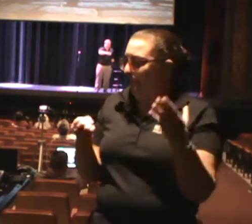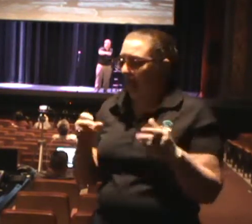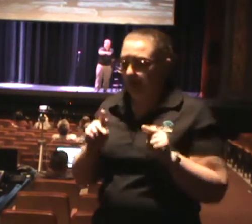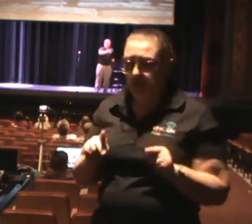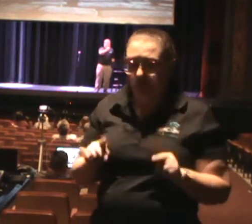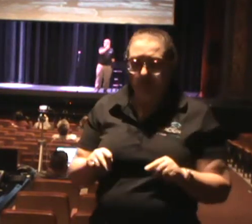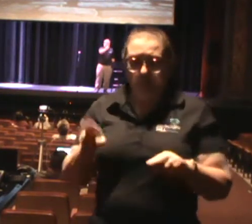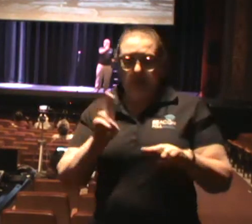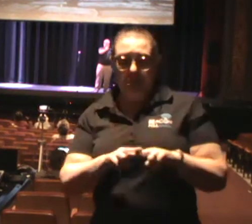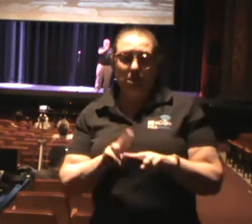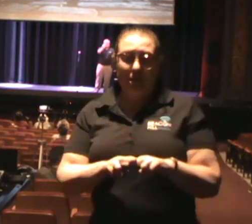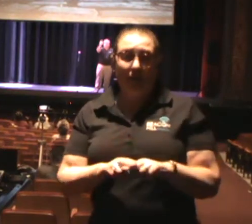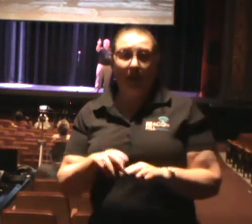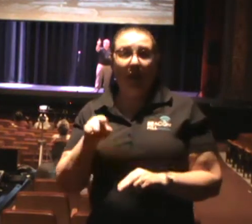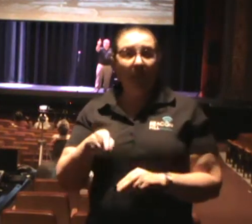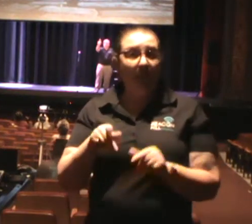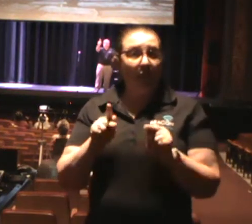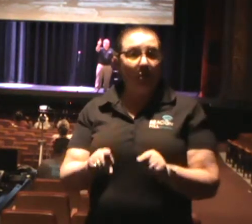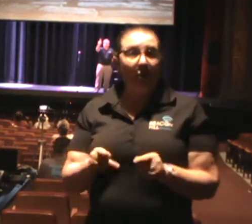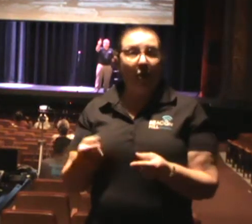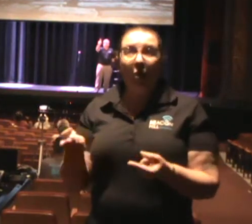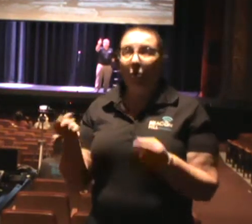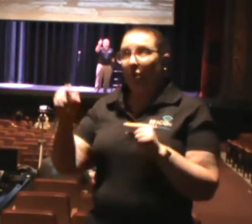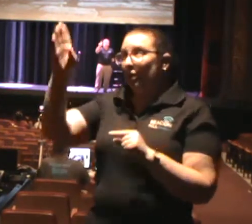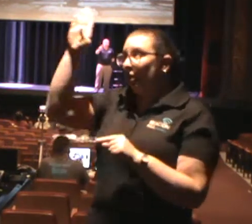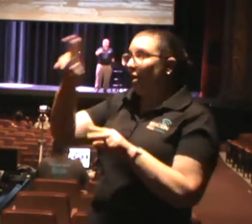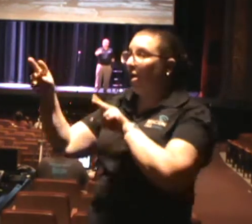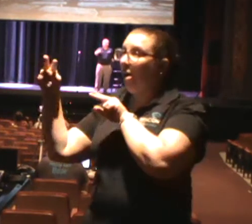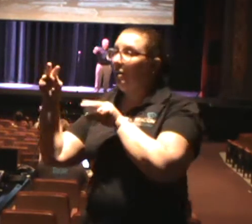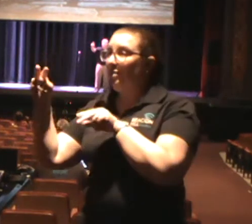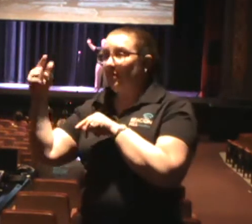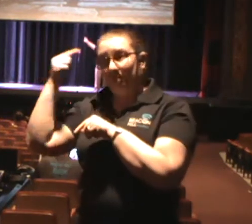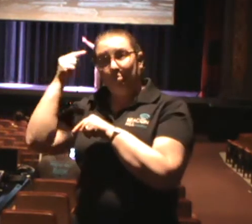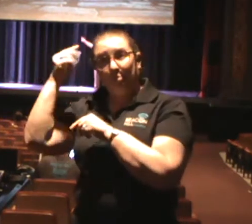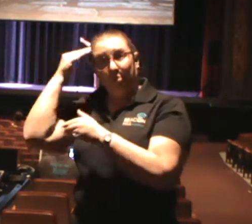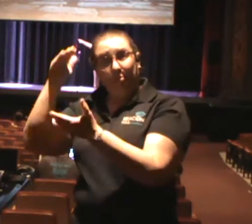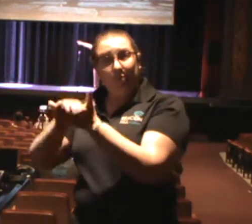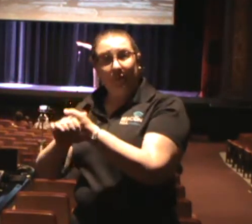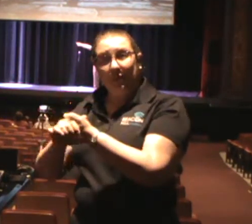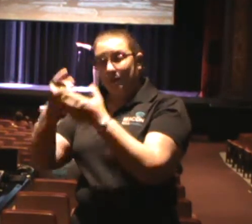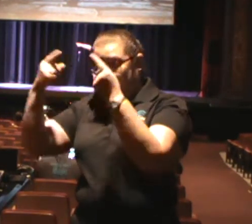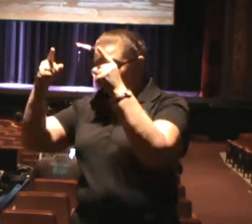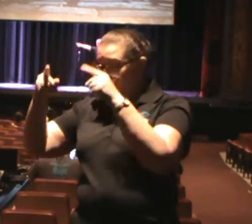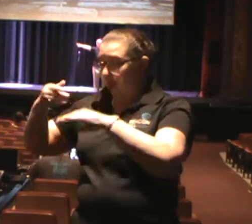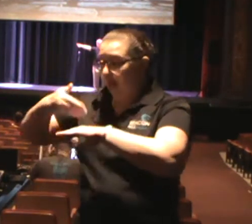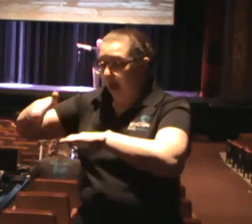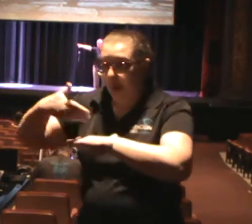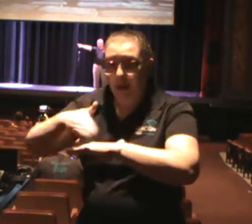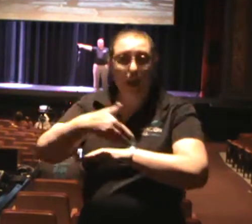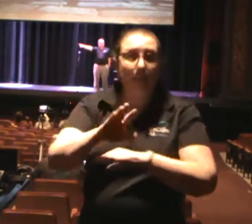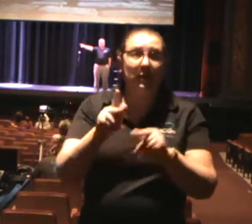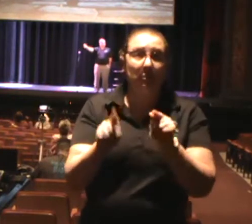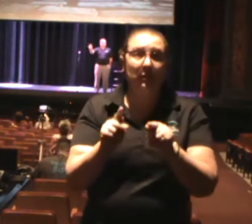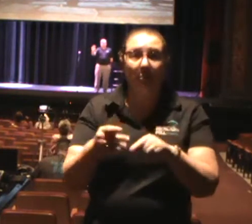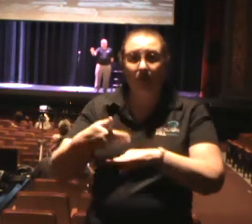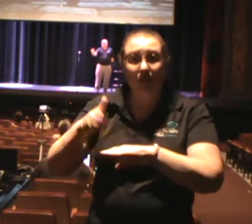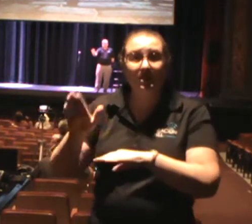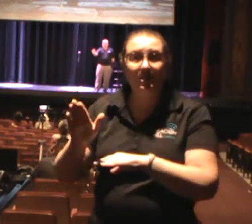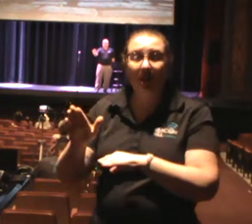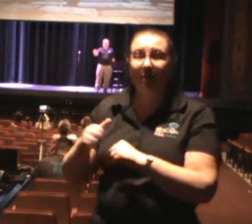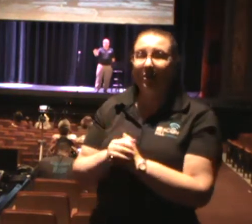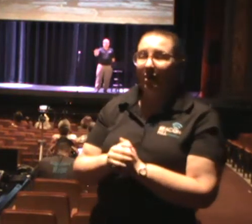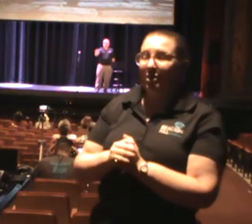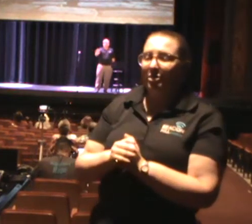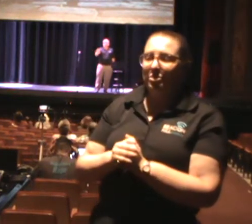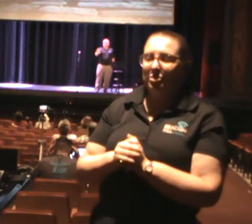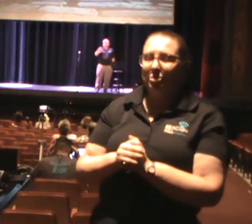seats, when success in God's eyes are the amount of people that we send out into the streets. All right? So it's totally